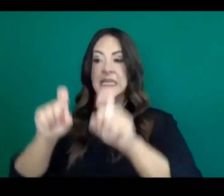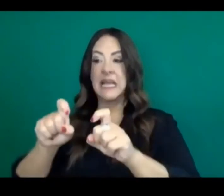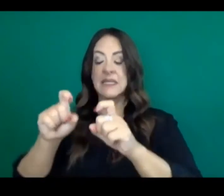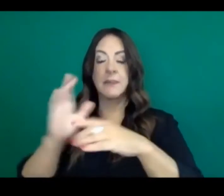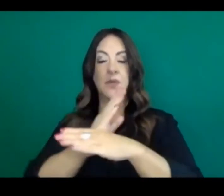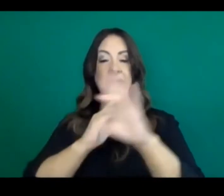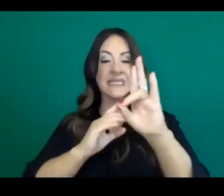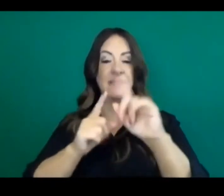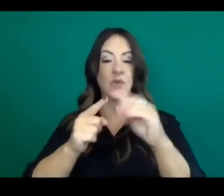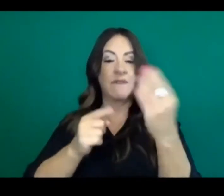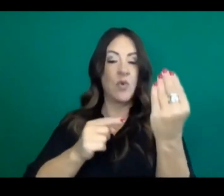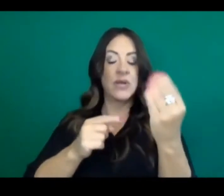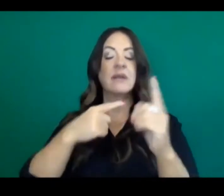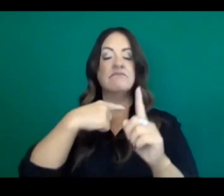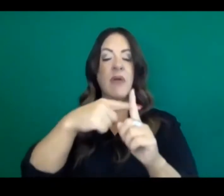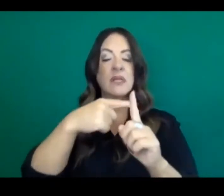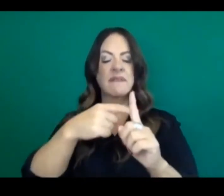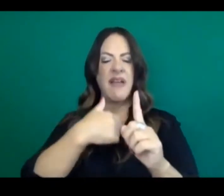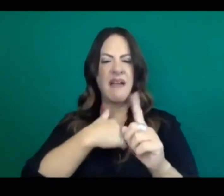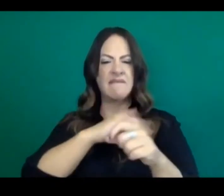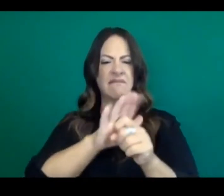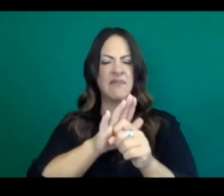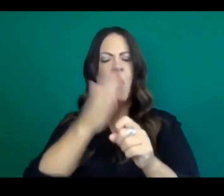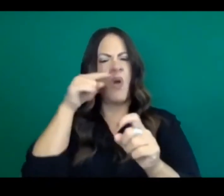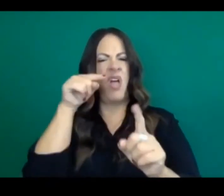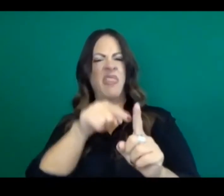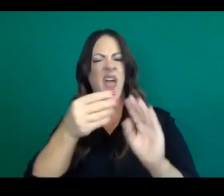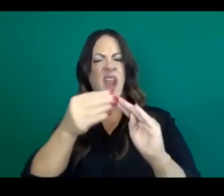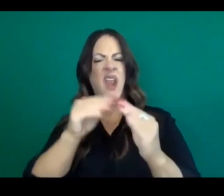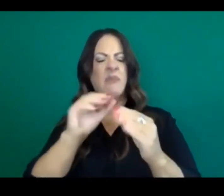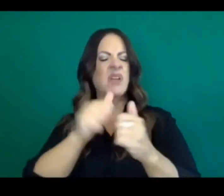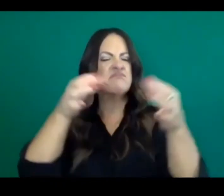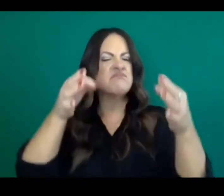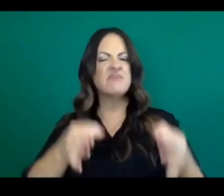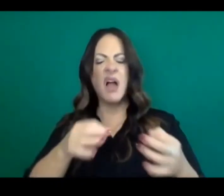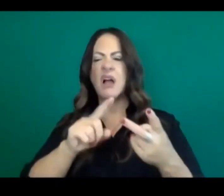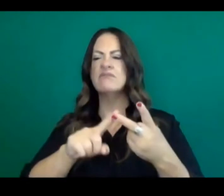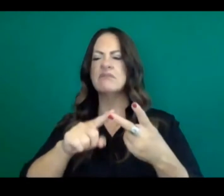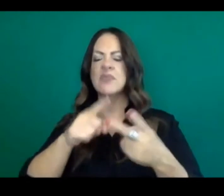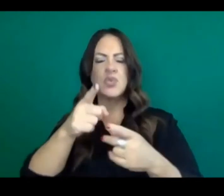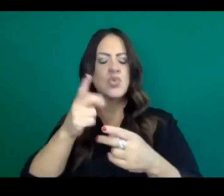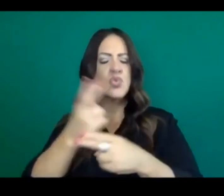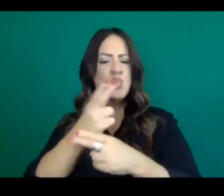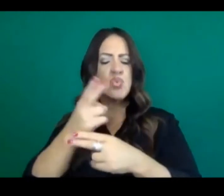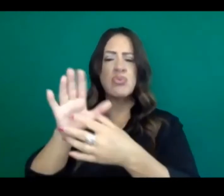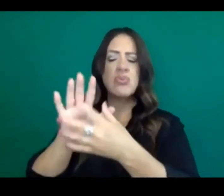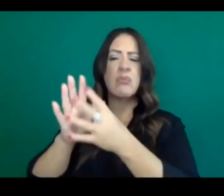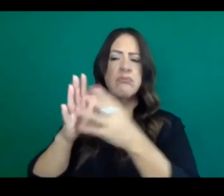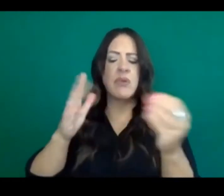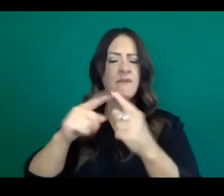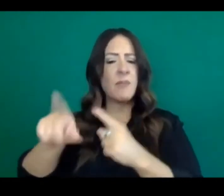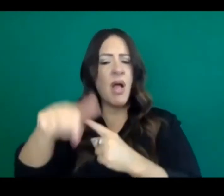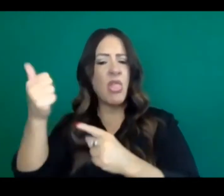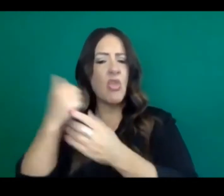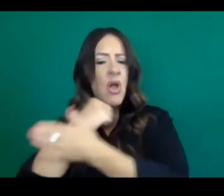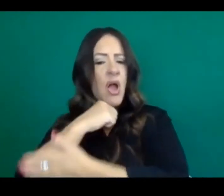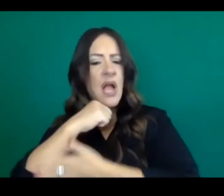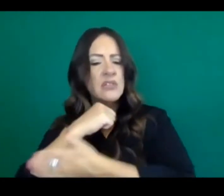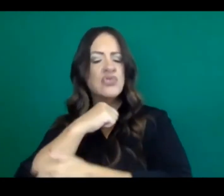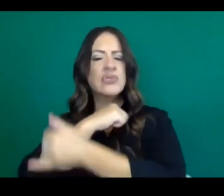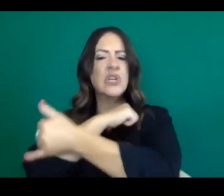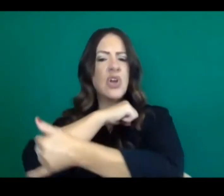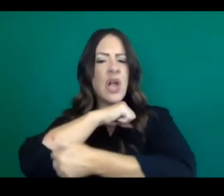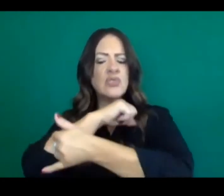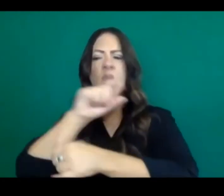positivity rates and not hospitalizations? Is that based on a model that you saw or the state is seen in another country or state?